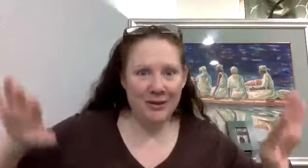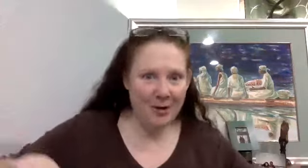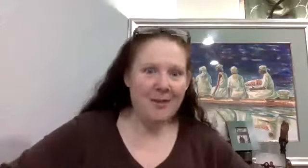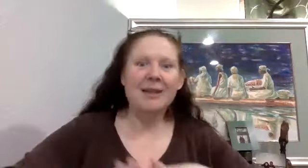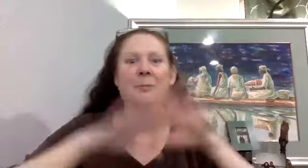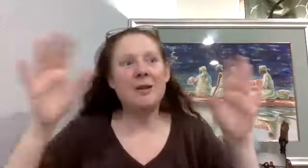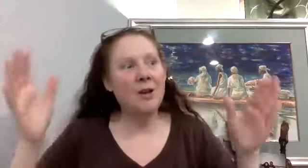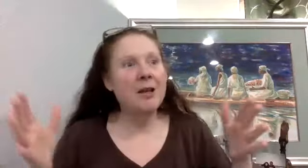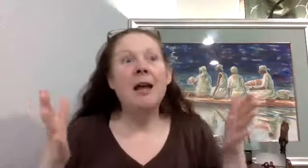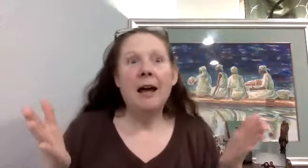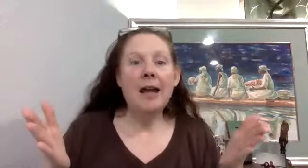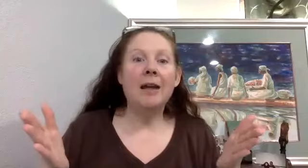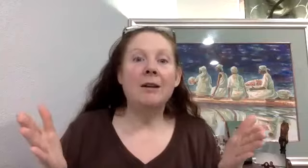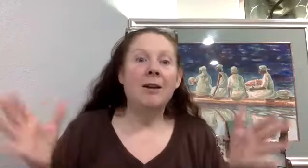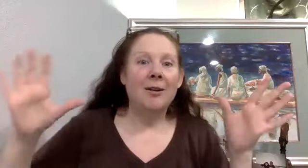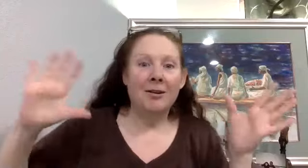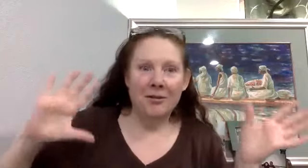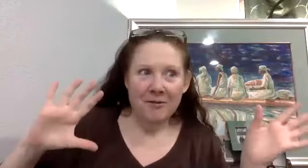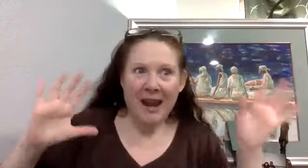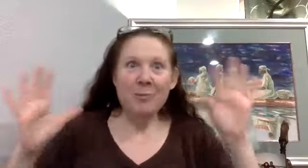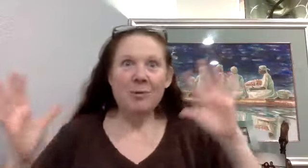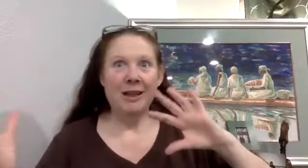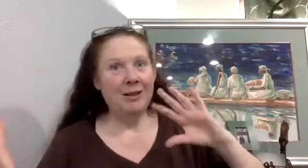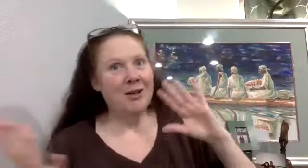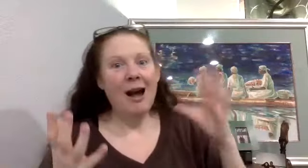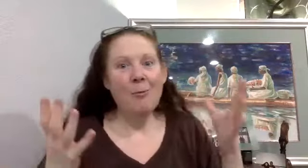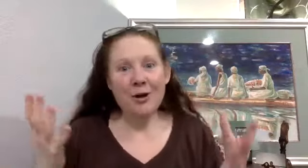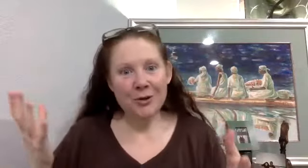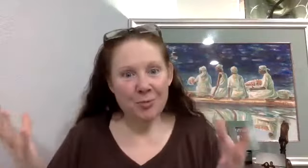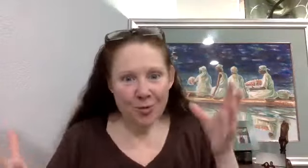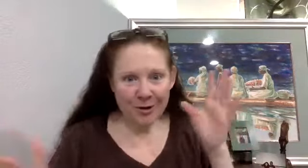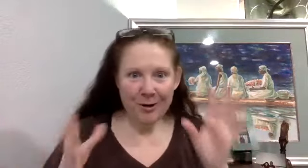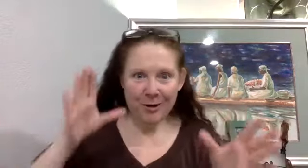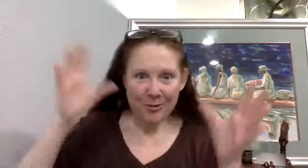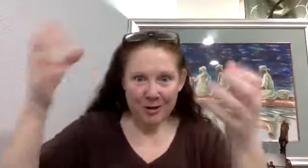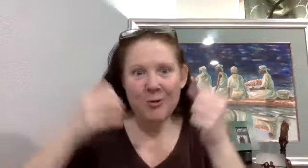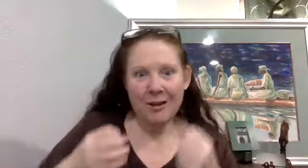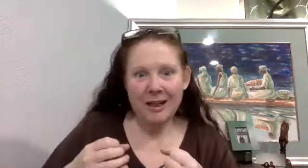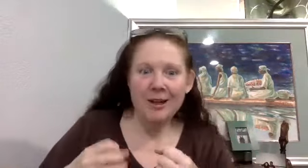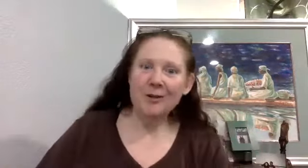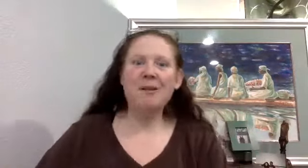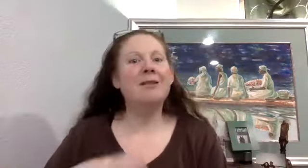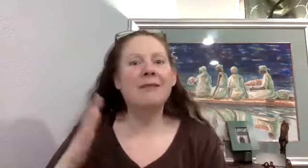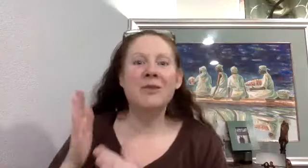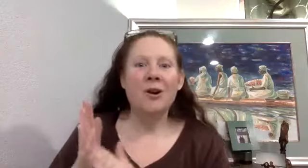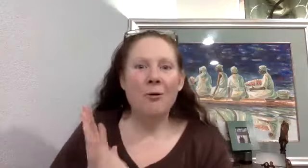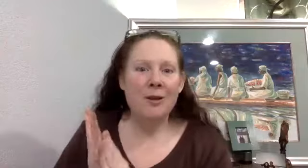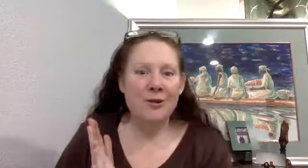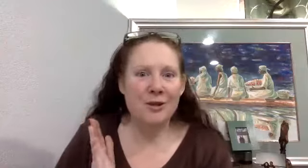surroundings, based on, again, family, you know, how well you're supported, whether you have to eat your feelings or whether you